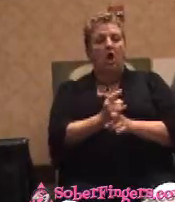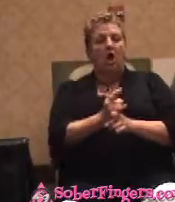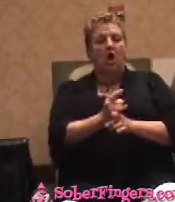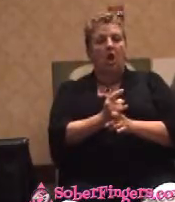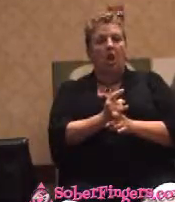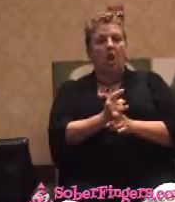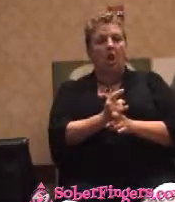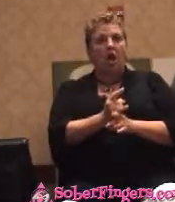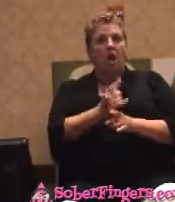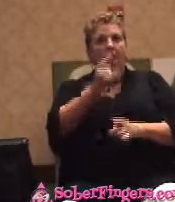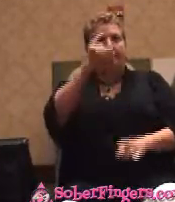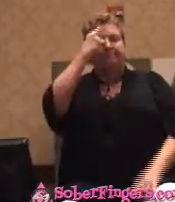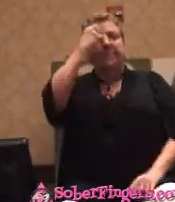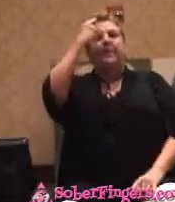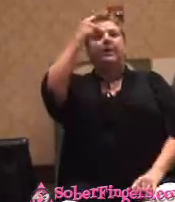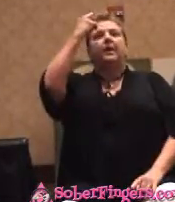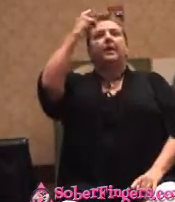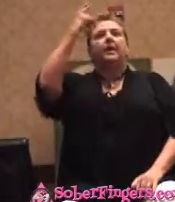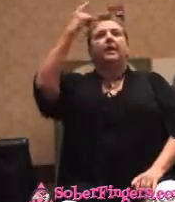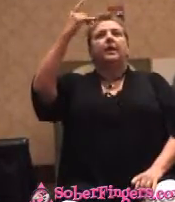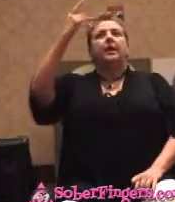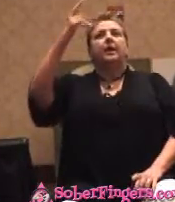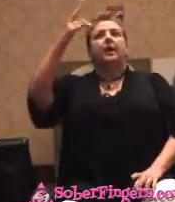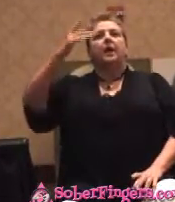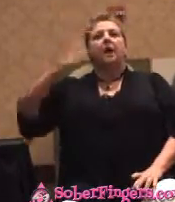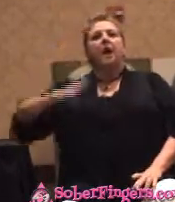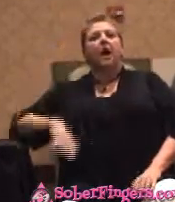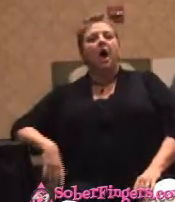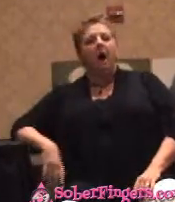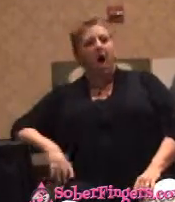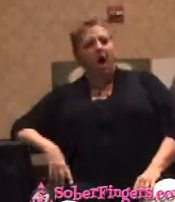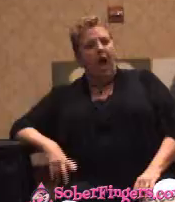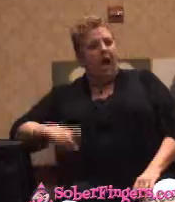I've just become the bargaining chip in a poker game that I did not want to play.